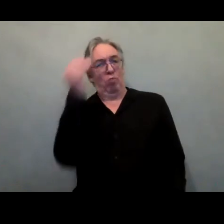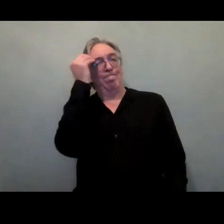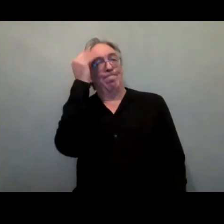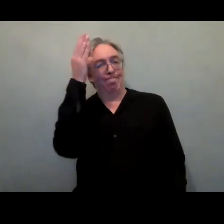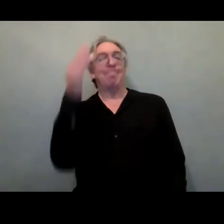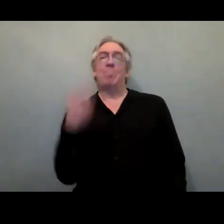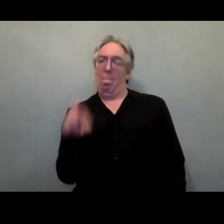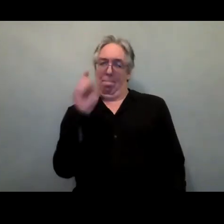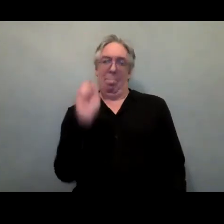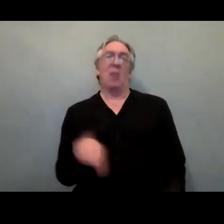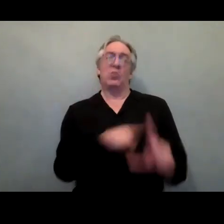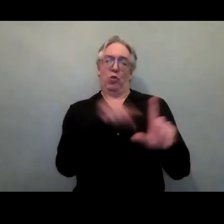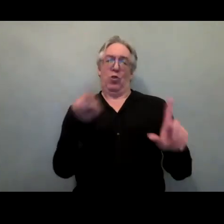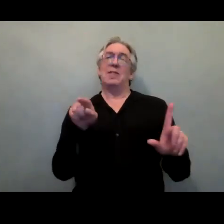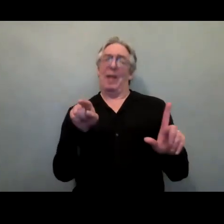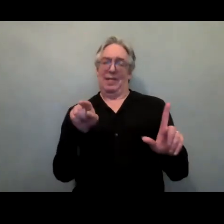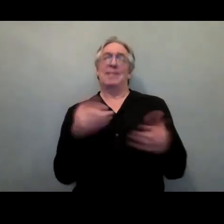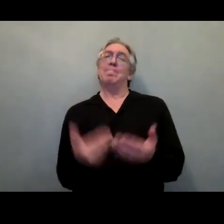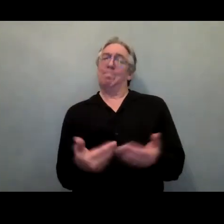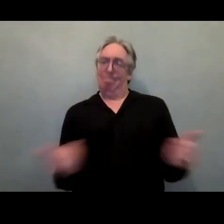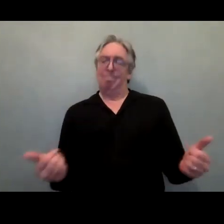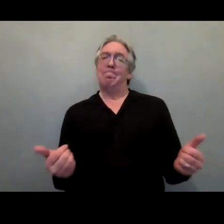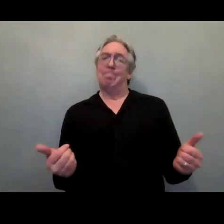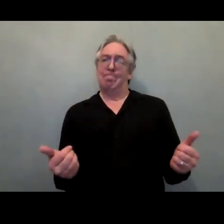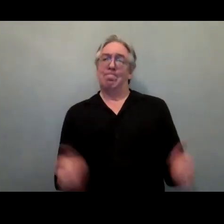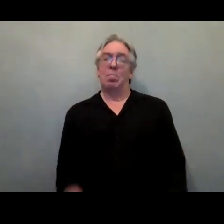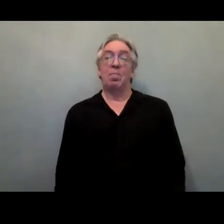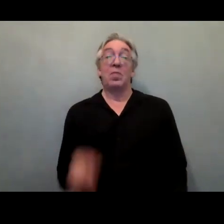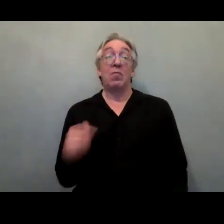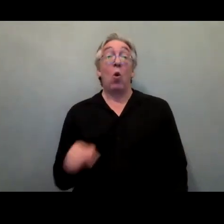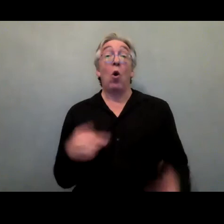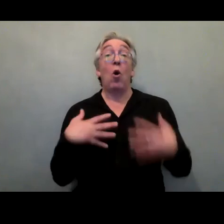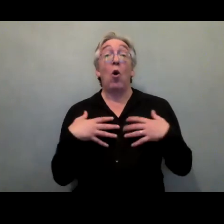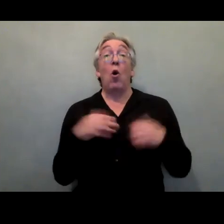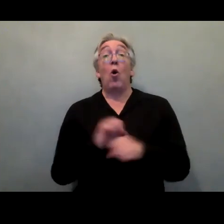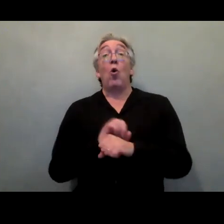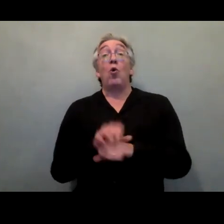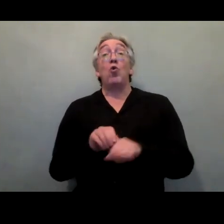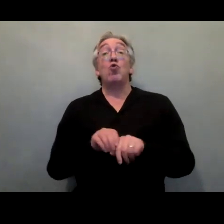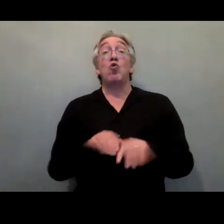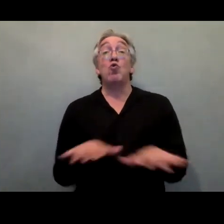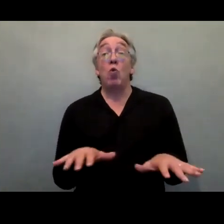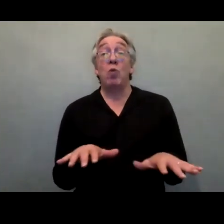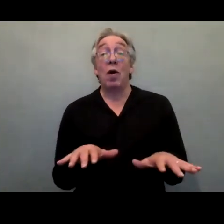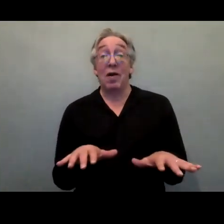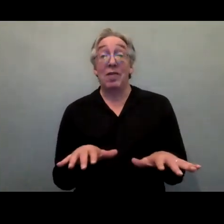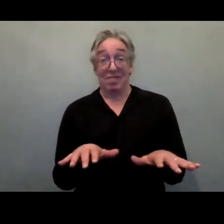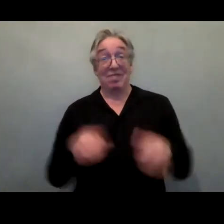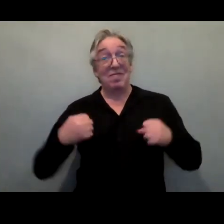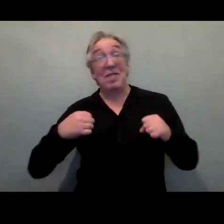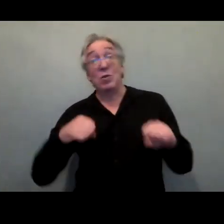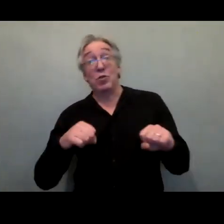there's a lot more still to do. And for COVID-19 recovery efforts to be inclusive, we need to better understand the